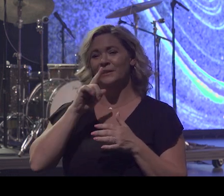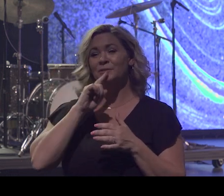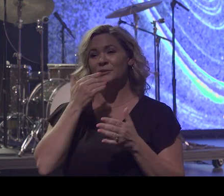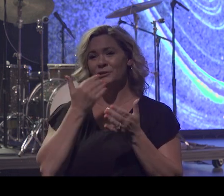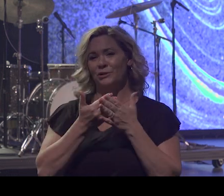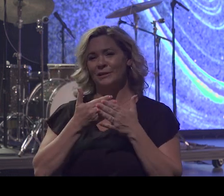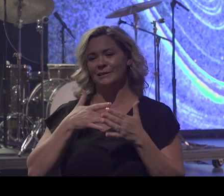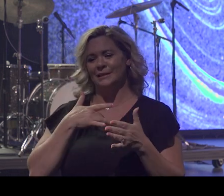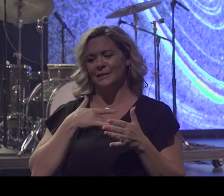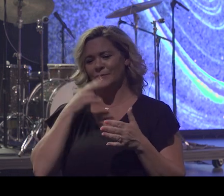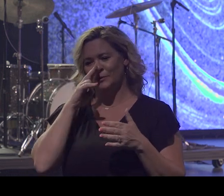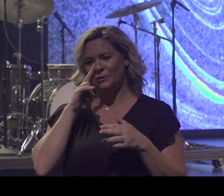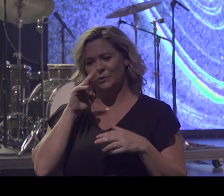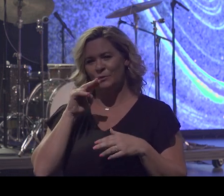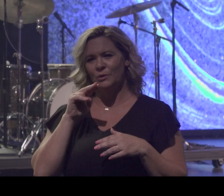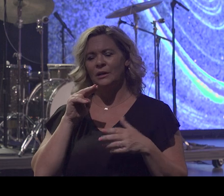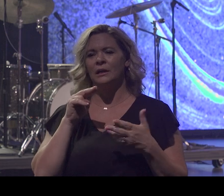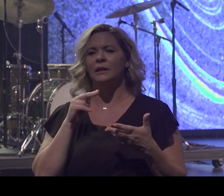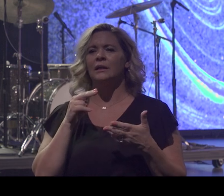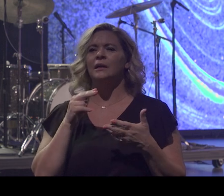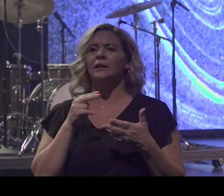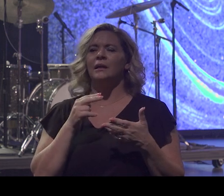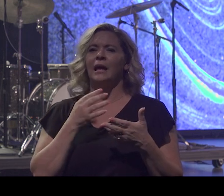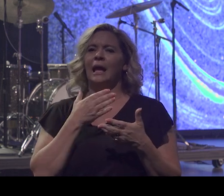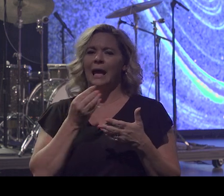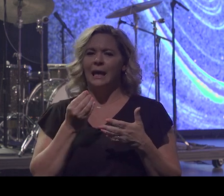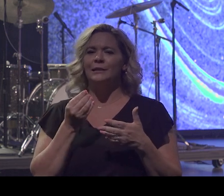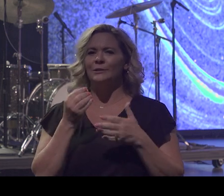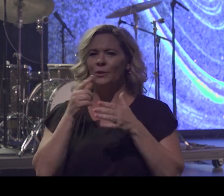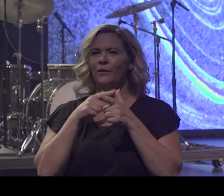womanizer. So he puts two women in my life to straighten me out.